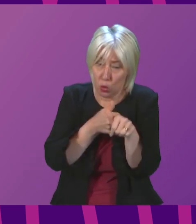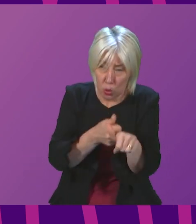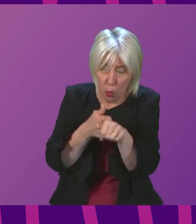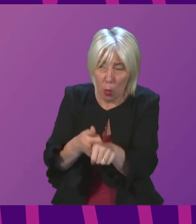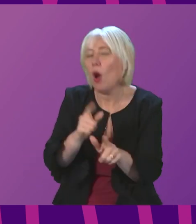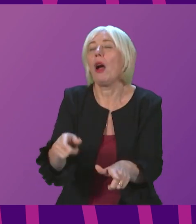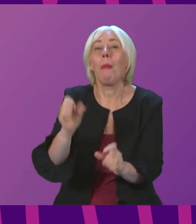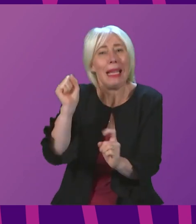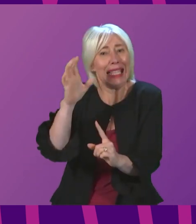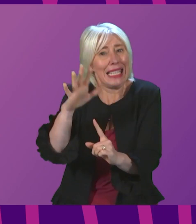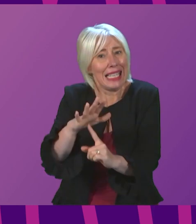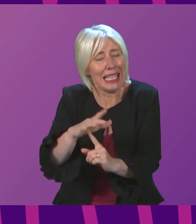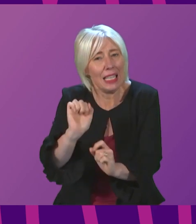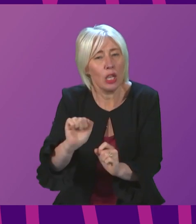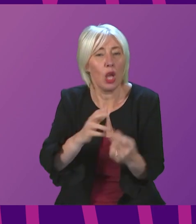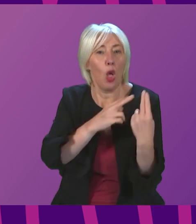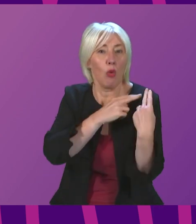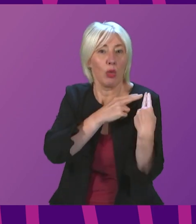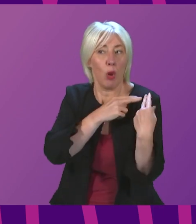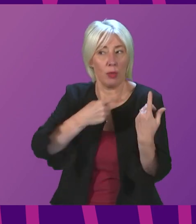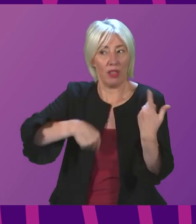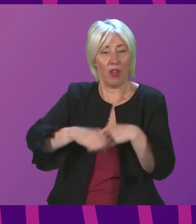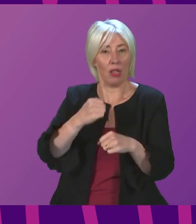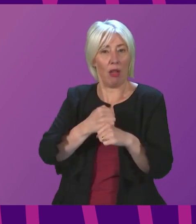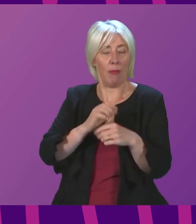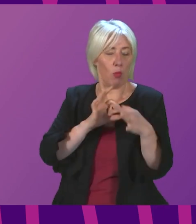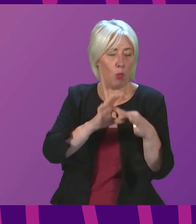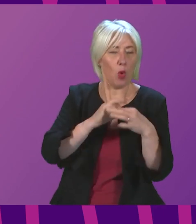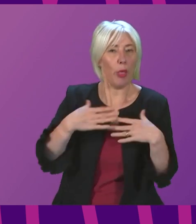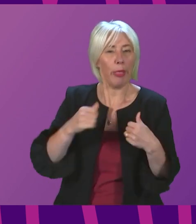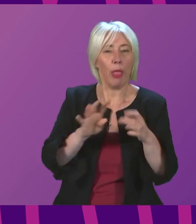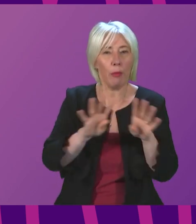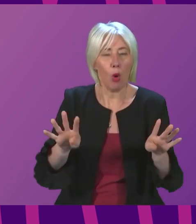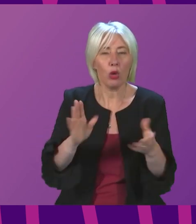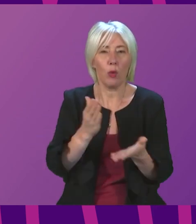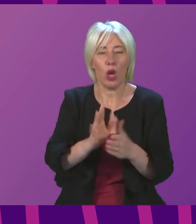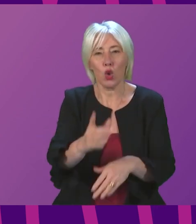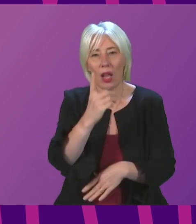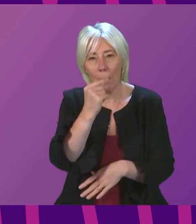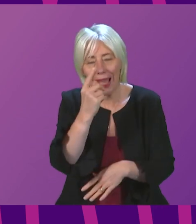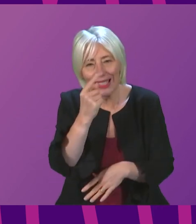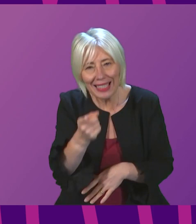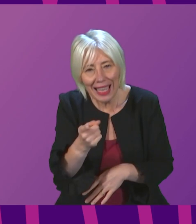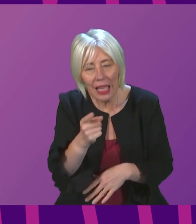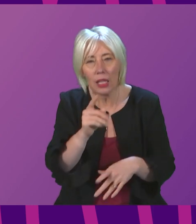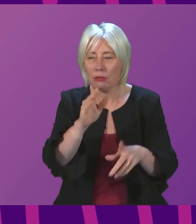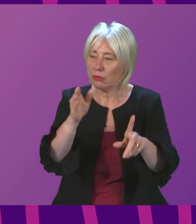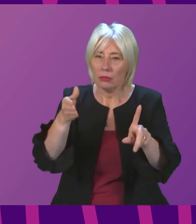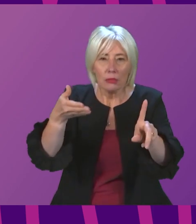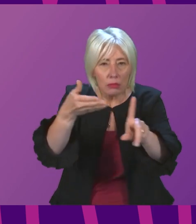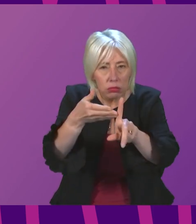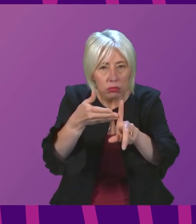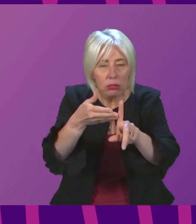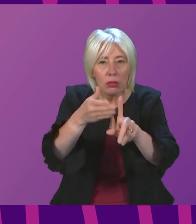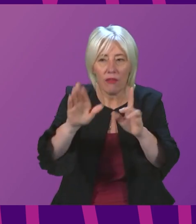and this is a key point, the responsibility on government working with health boards to make sure the capacity is there. To meet this target we set ourselves